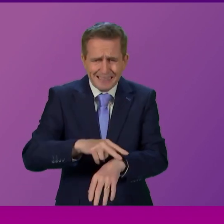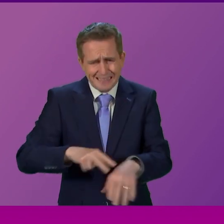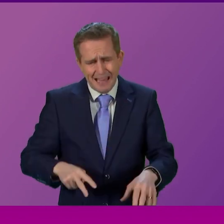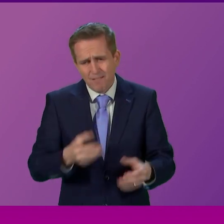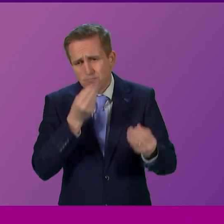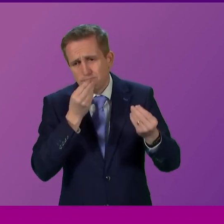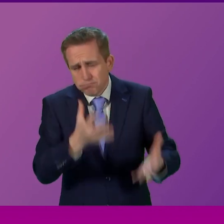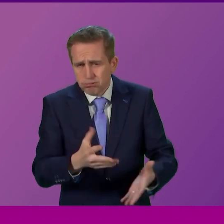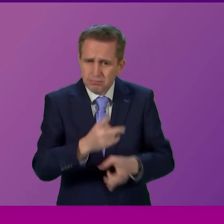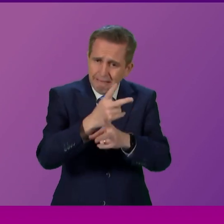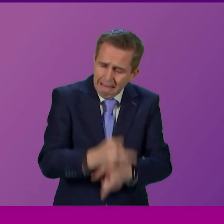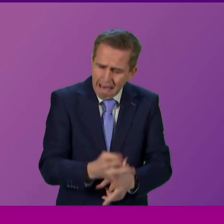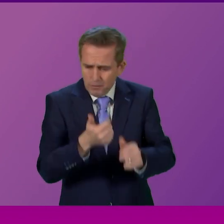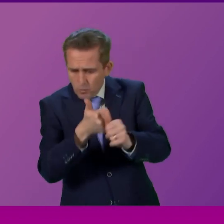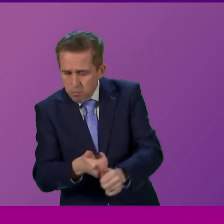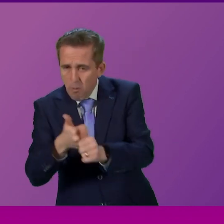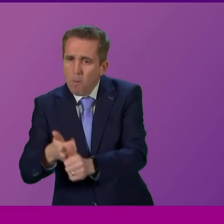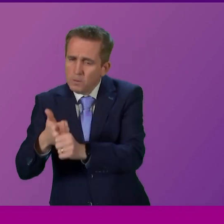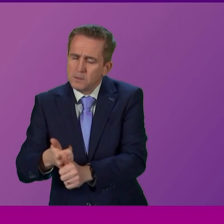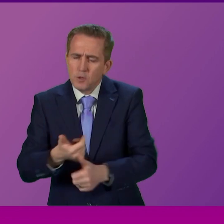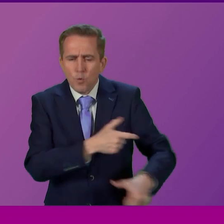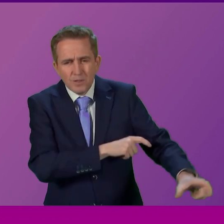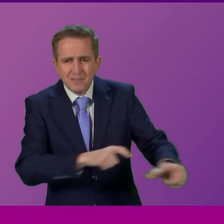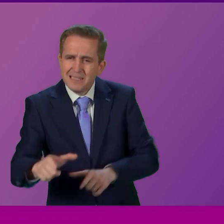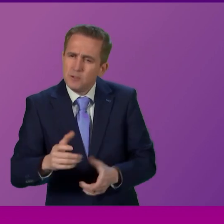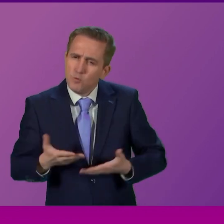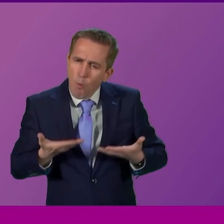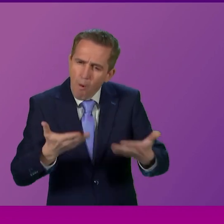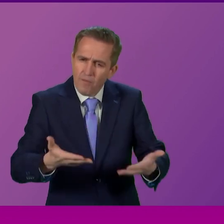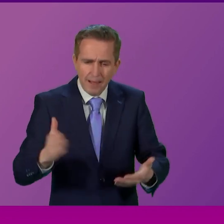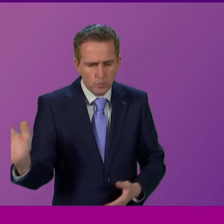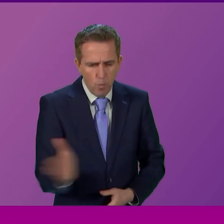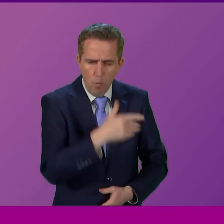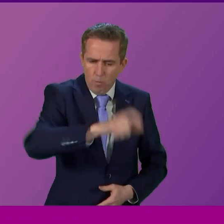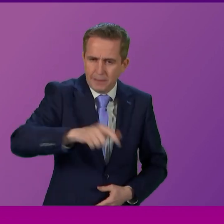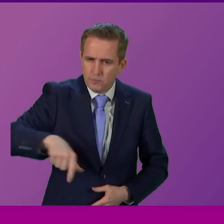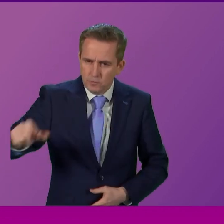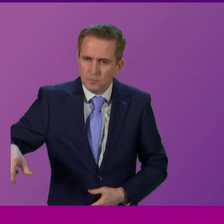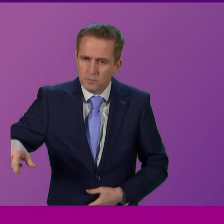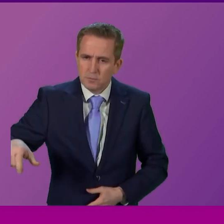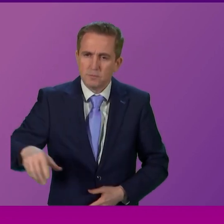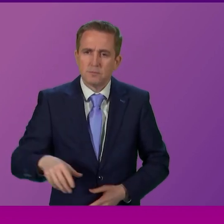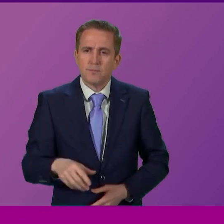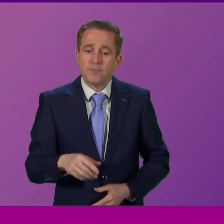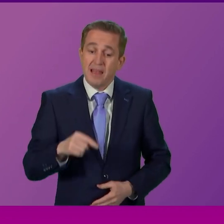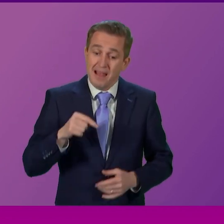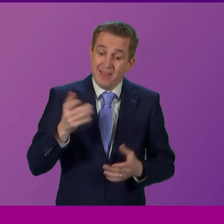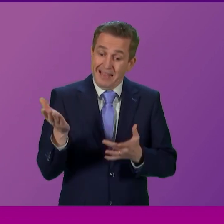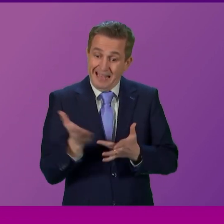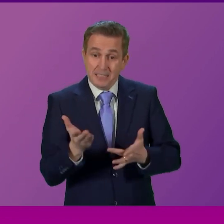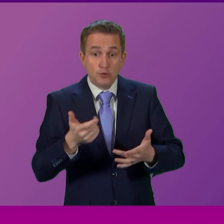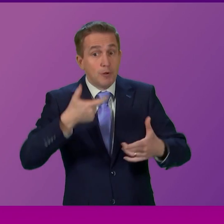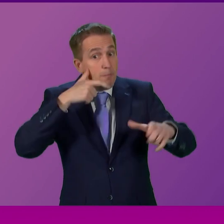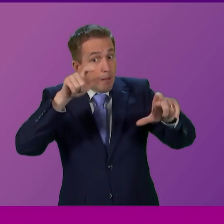their care needs will be tended to as best as we possibly can we are looking for this measure to be a very short